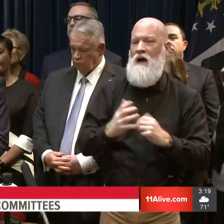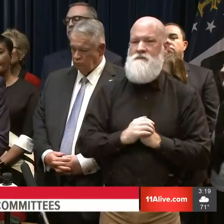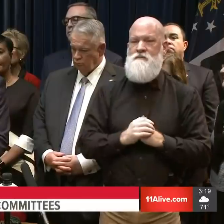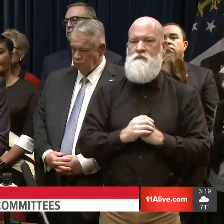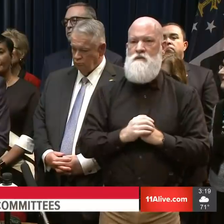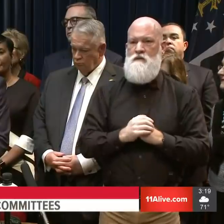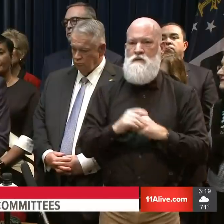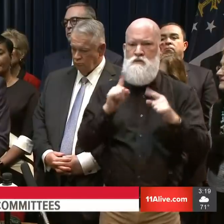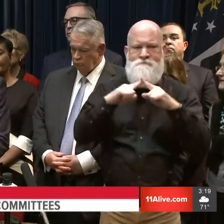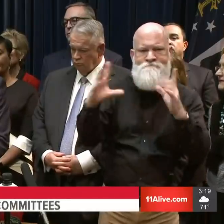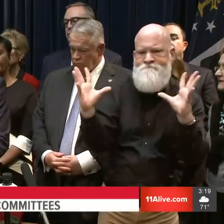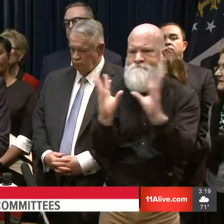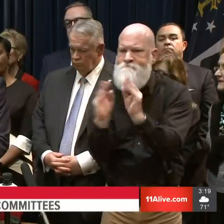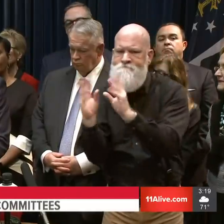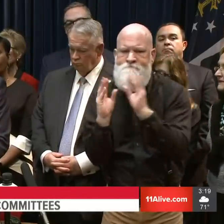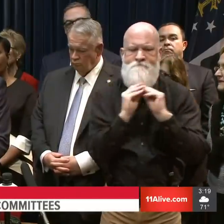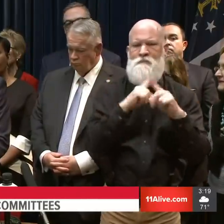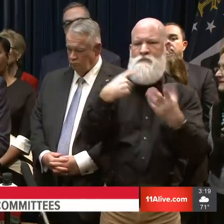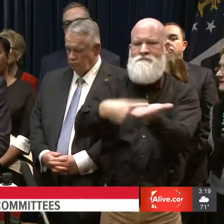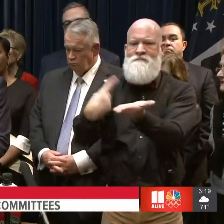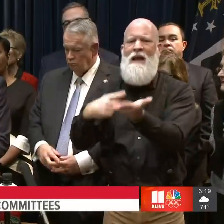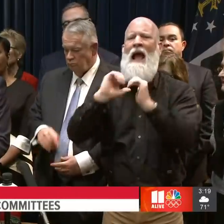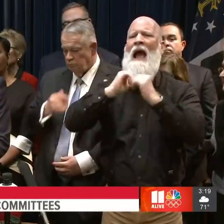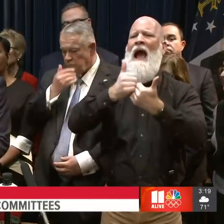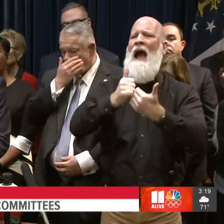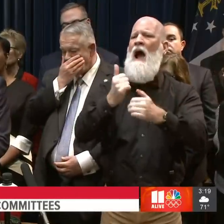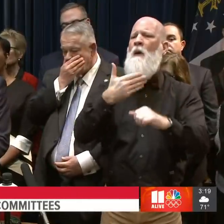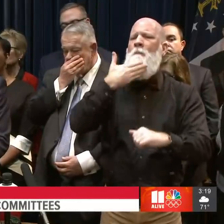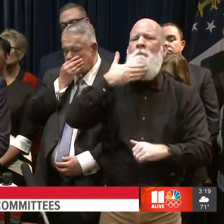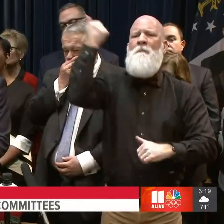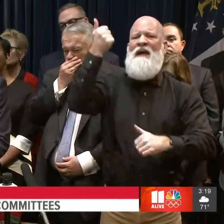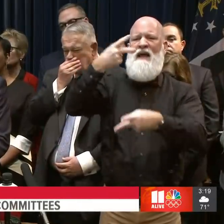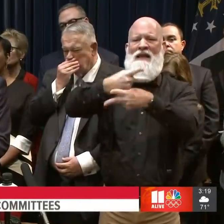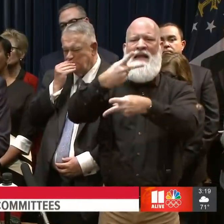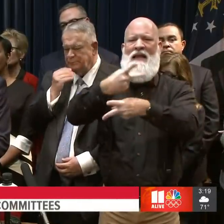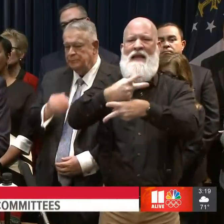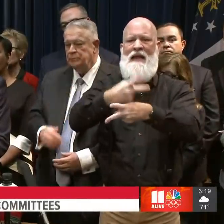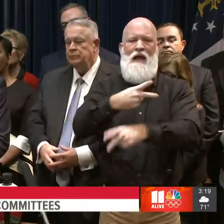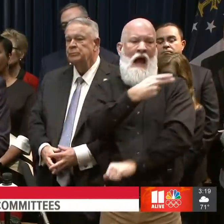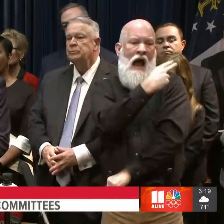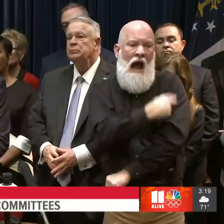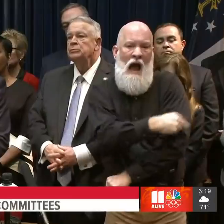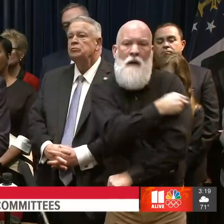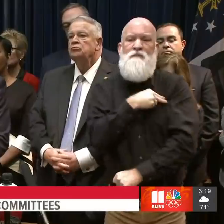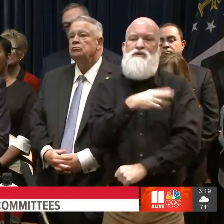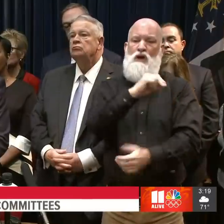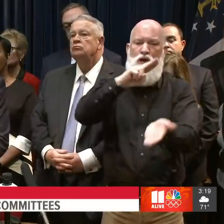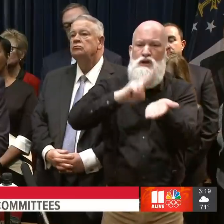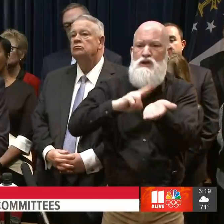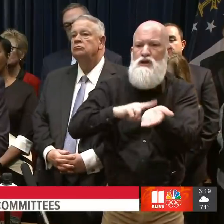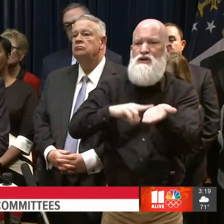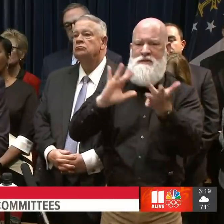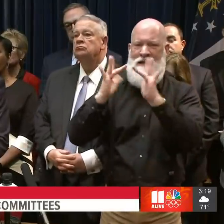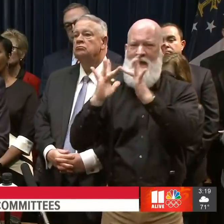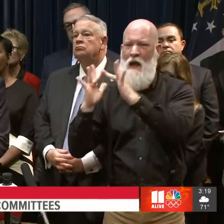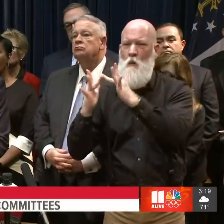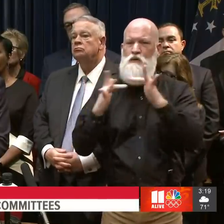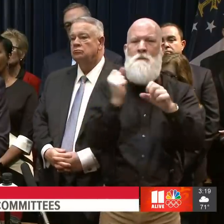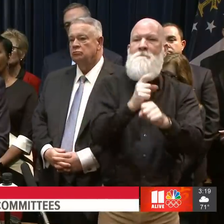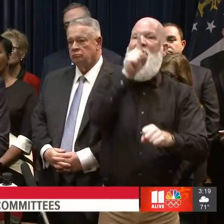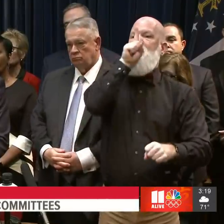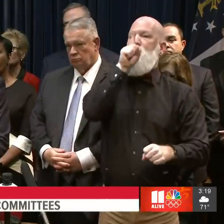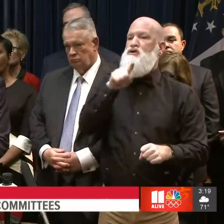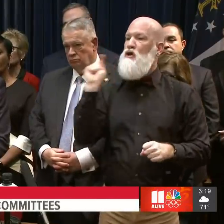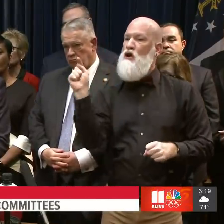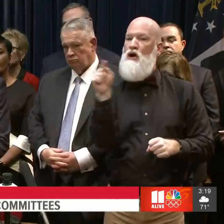consistent line of communication, we need to hear from and coordinate with medical experts who are familiar